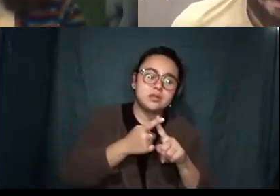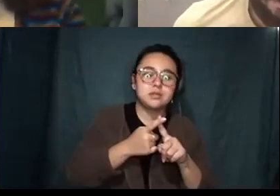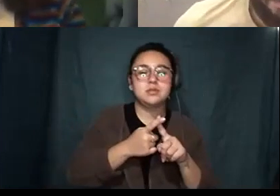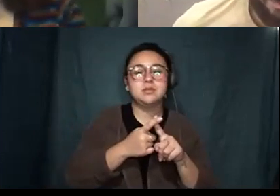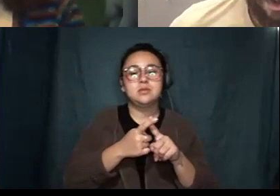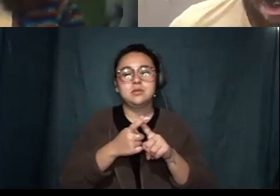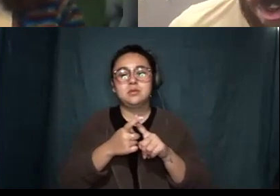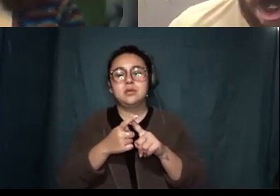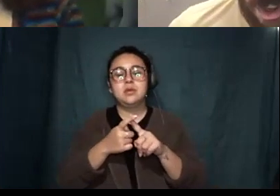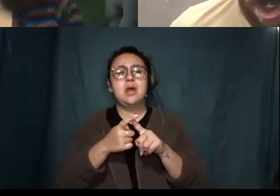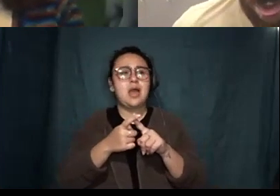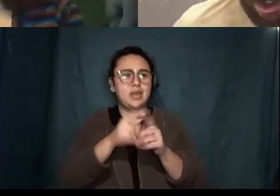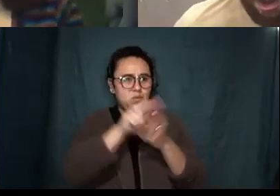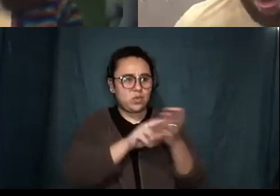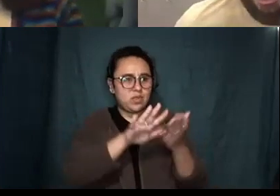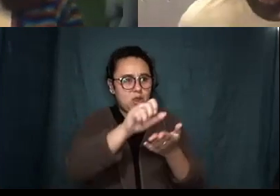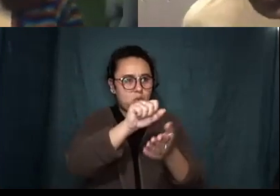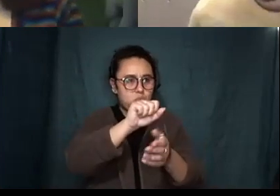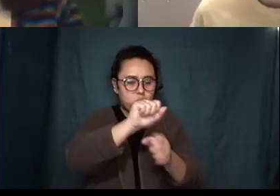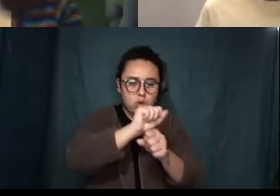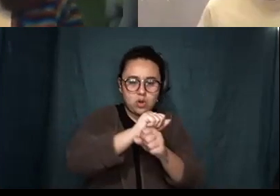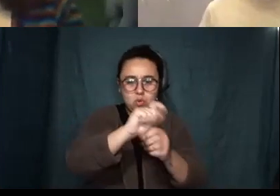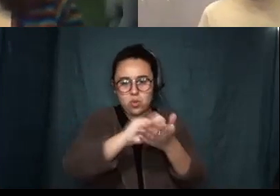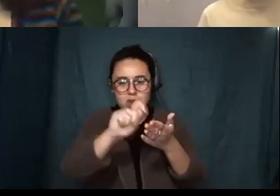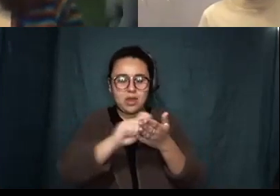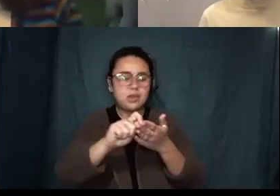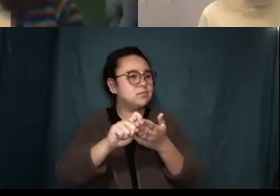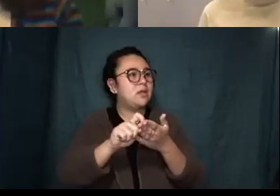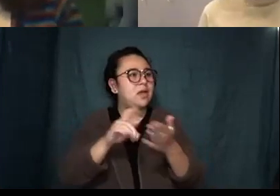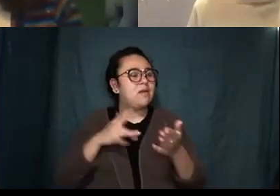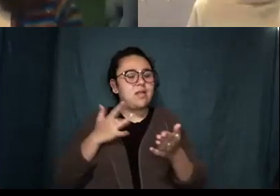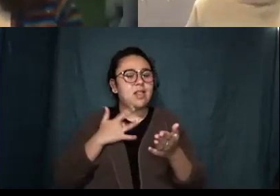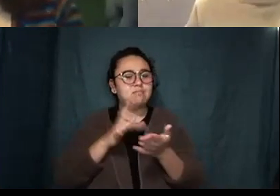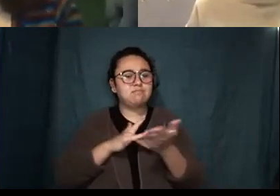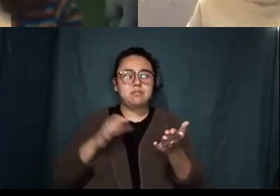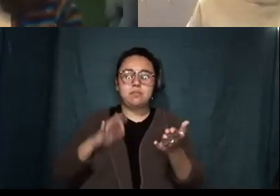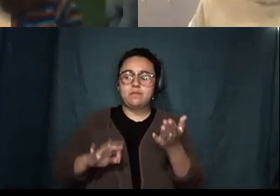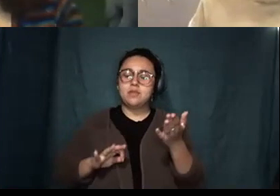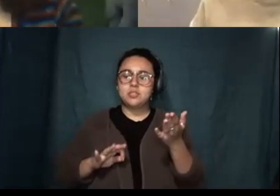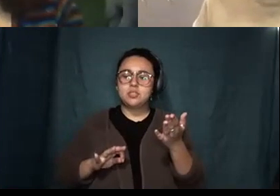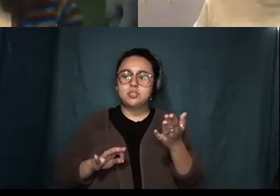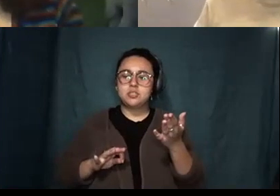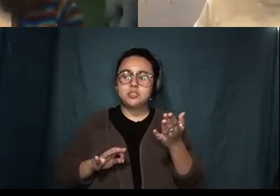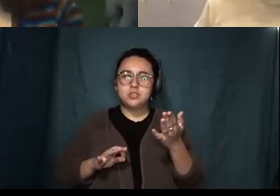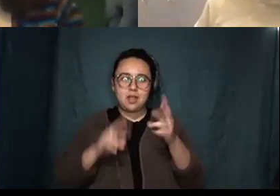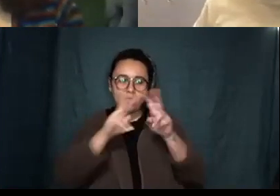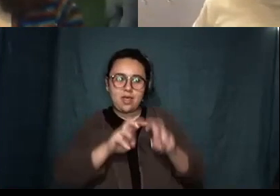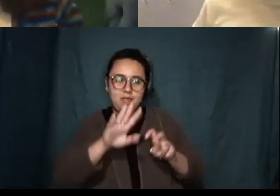time in their work and it's a privilege to be able to spend time in their brains instead of my own um